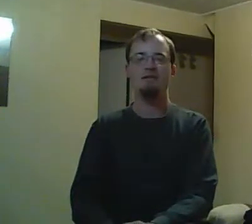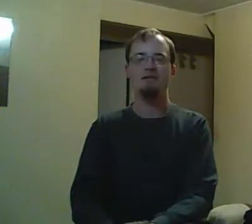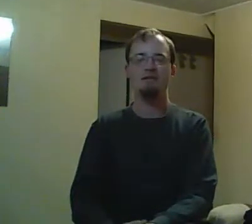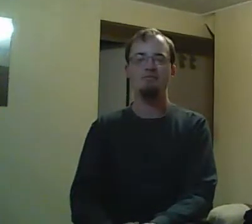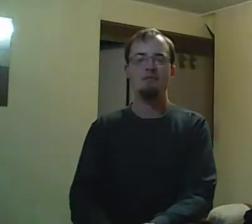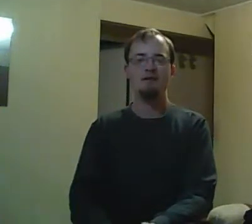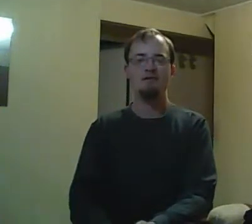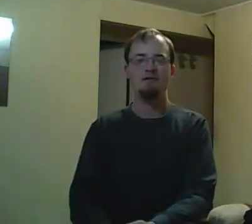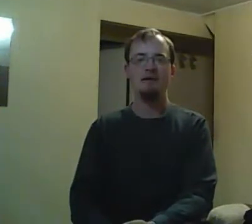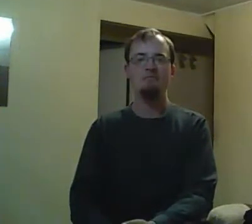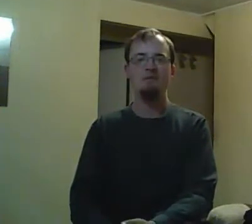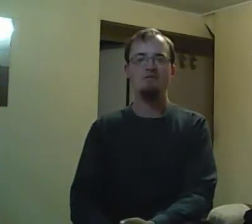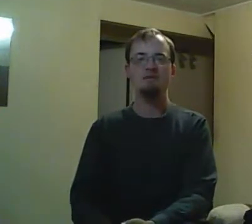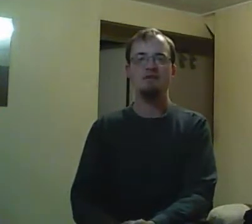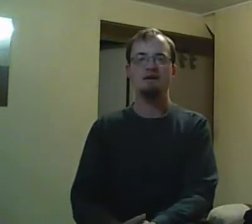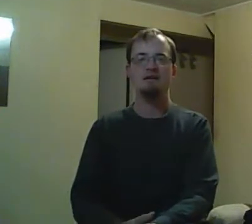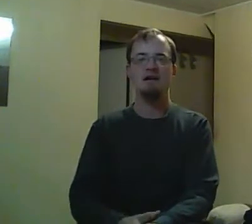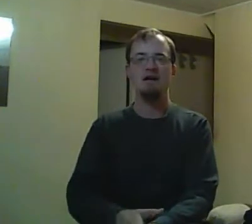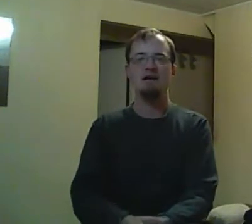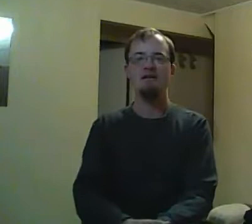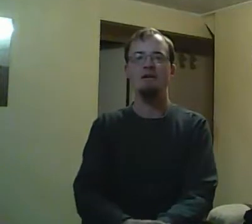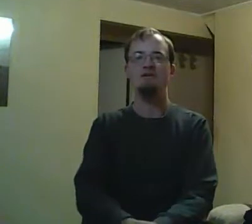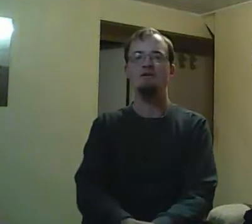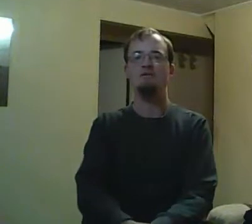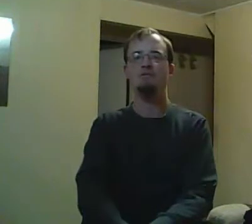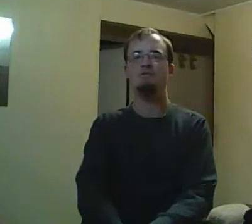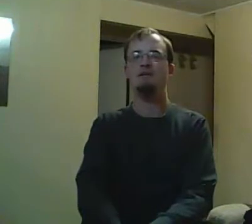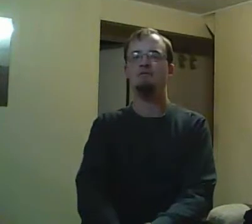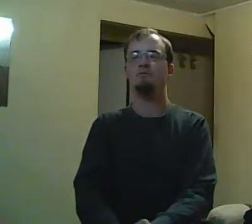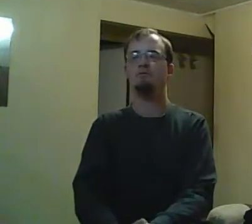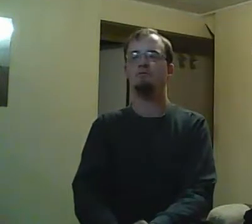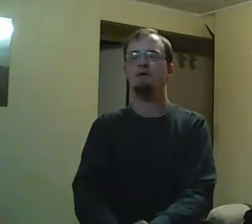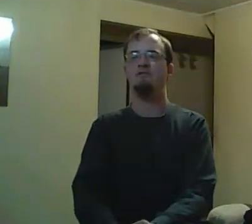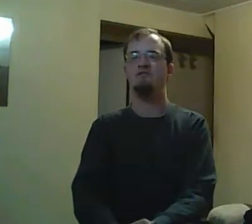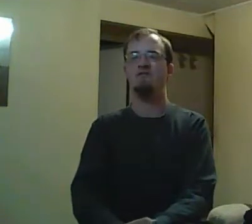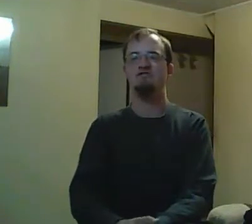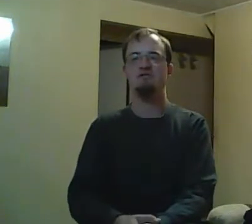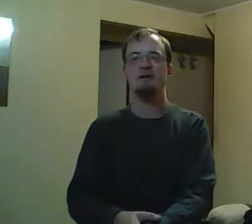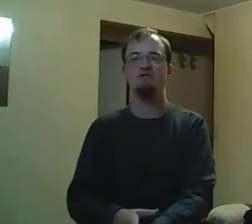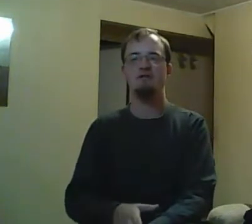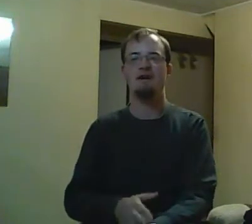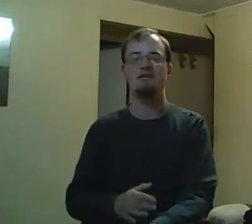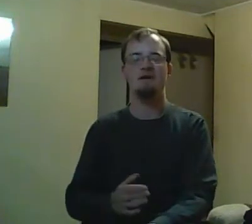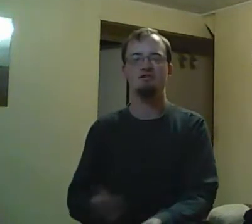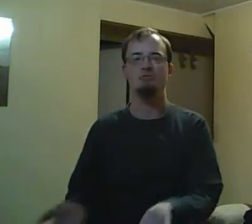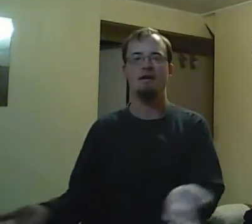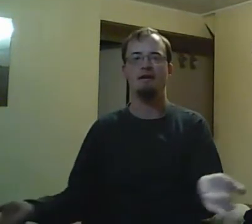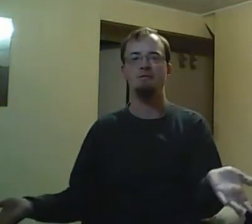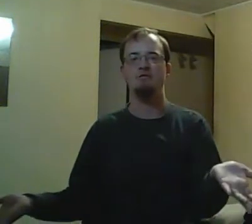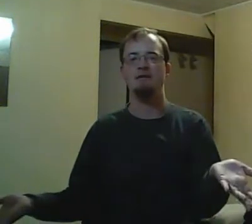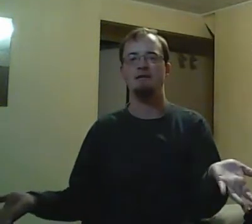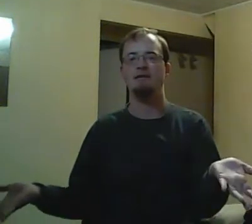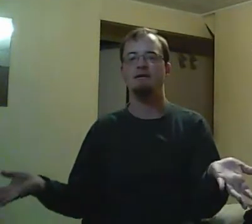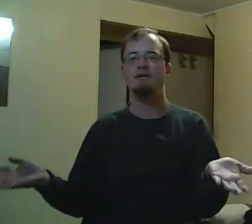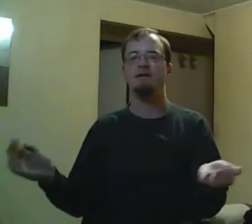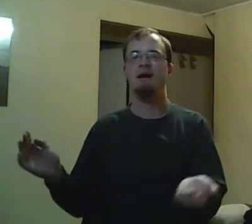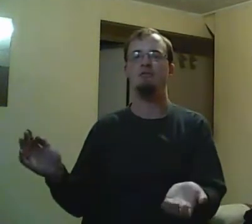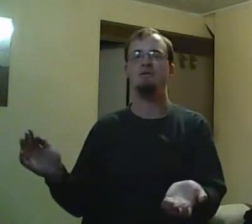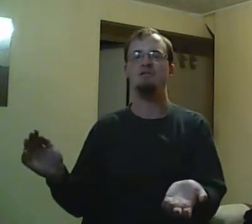I actually make some points about it saying that this psycho made him the top. That's the top news story. And I don't know what he